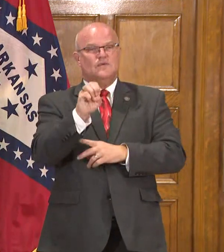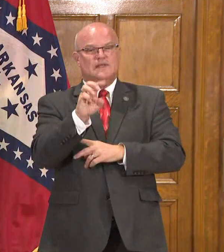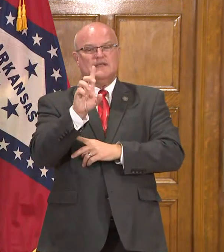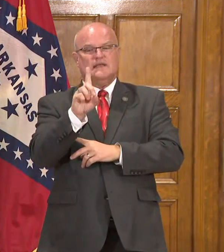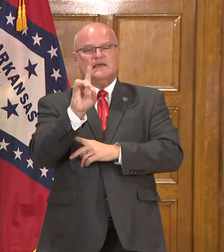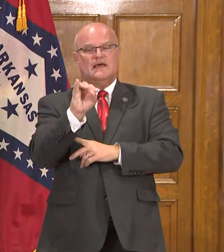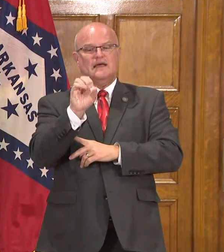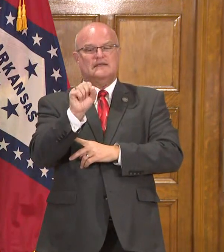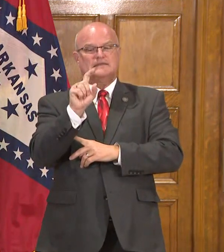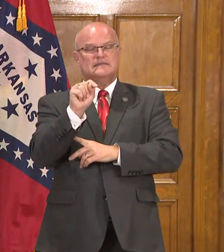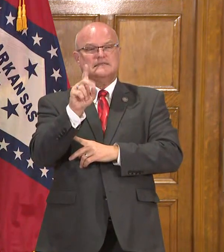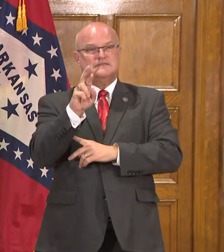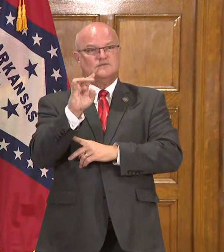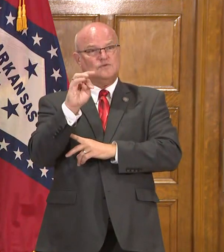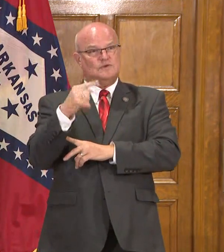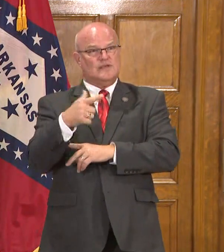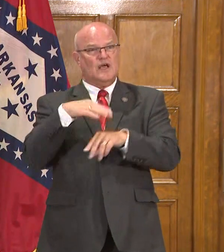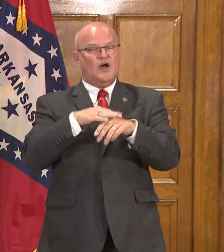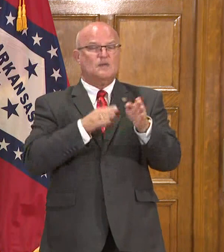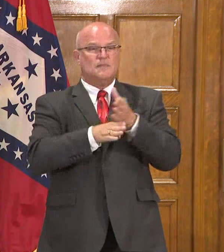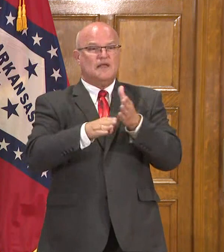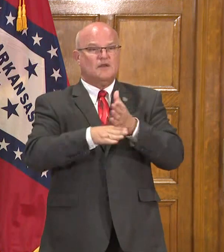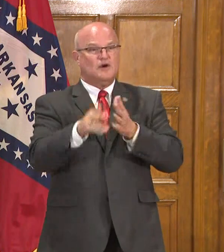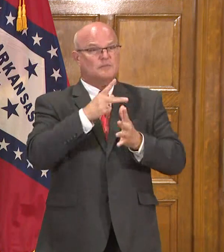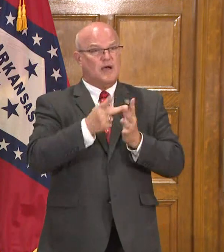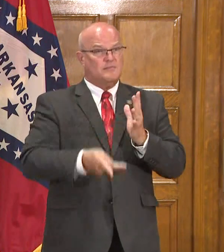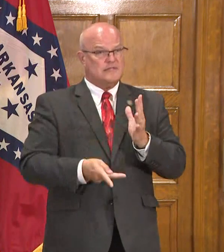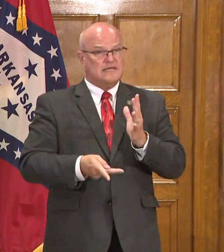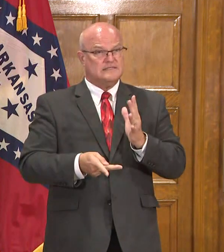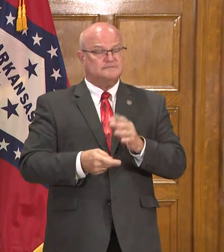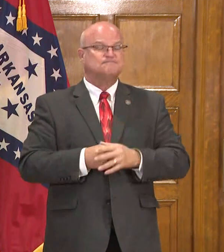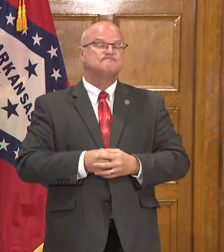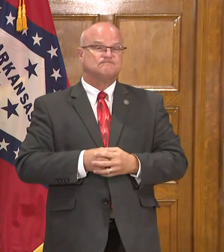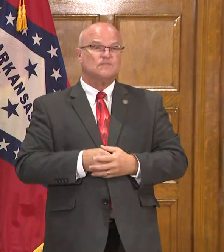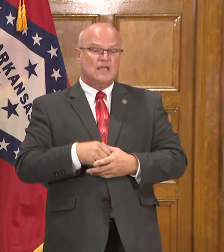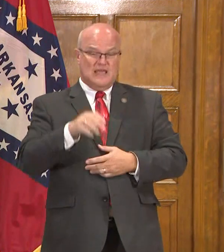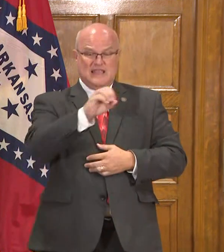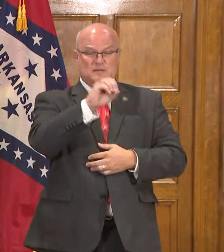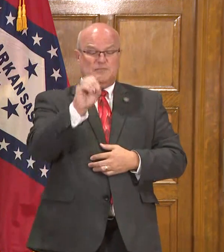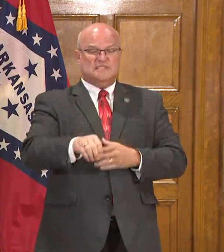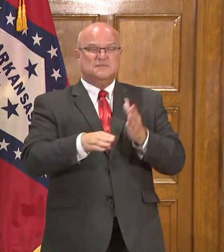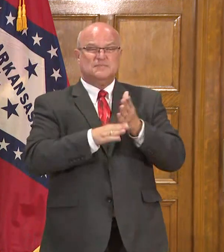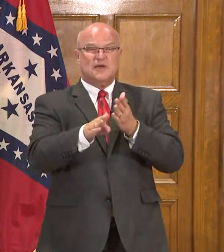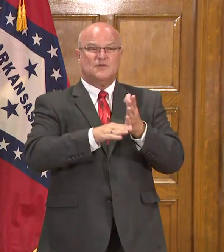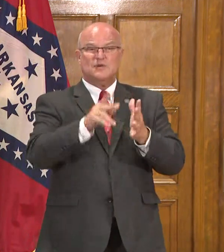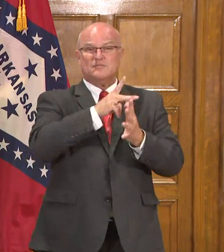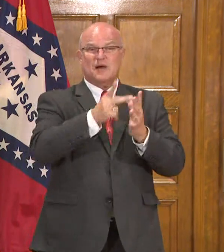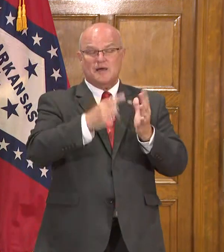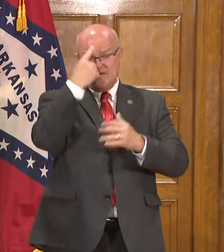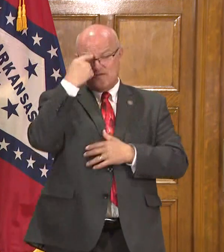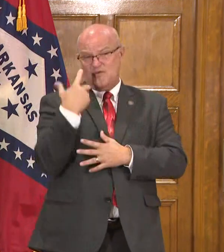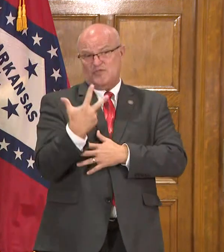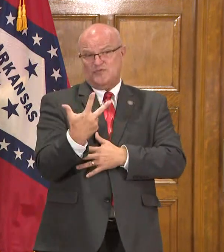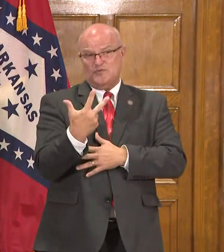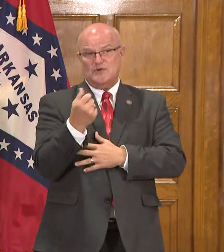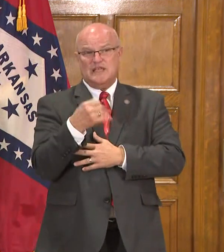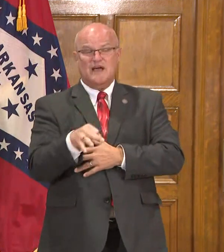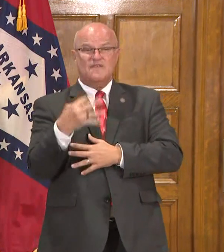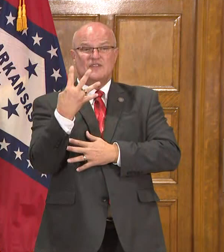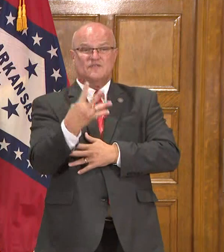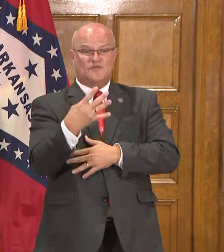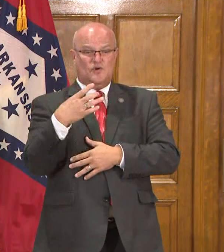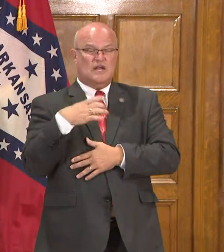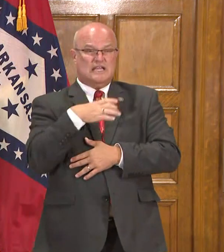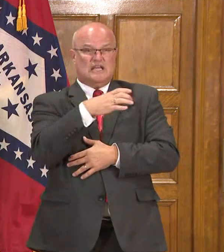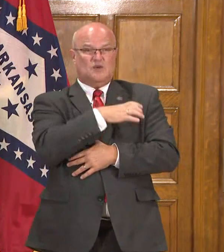on minority populations. While the percentage of minority populations for three of the four